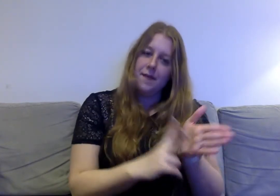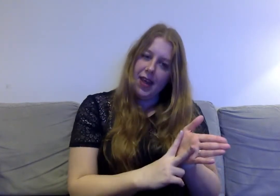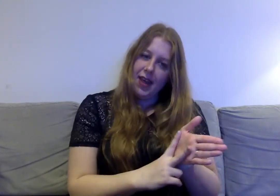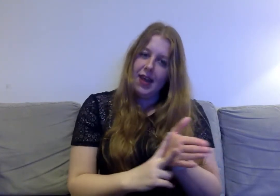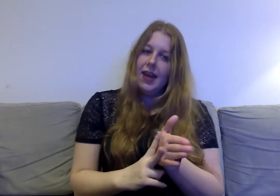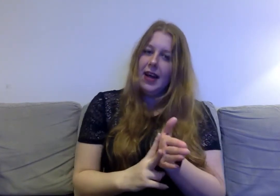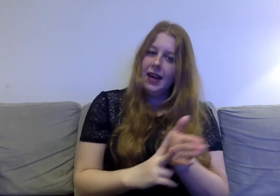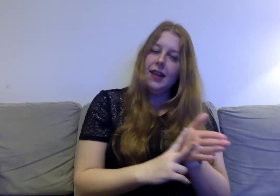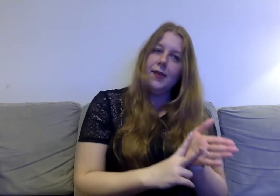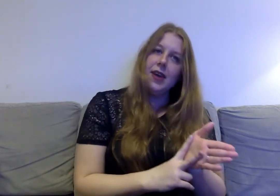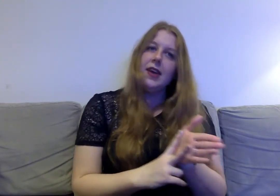Valerie